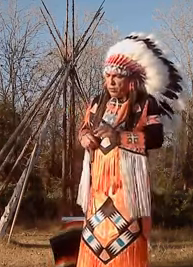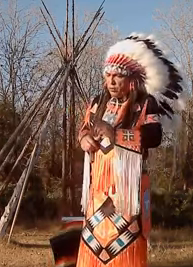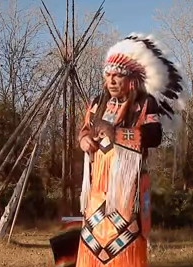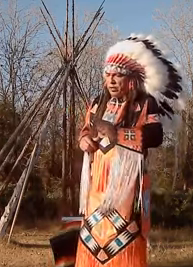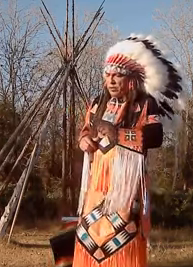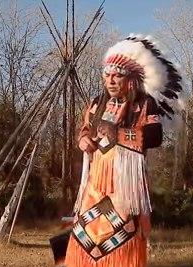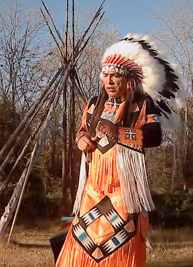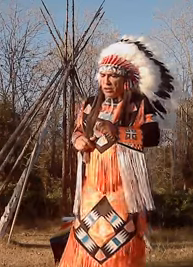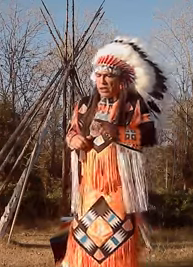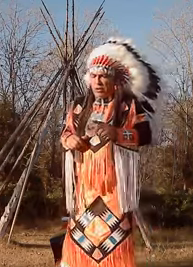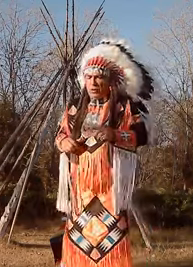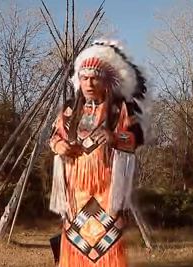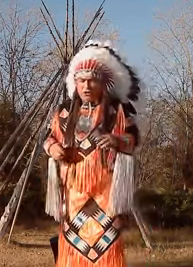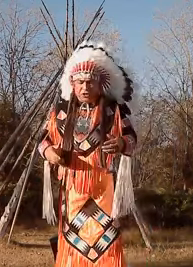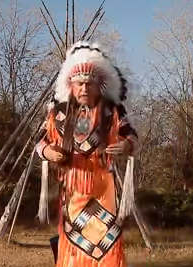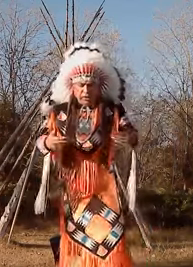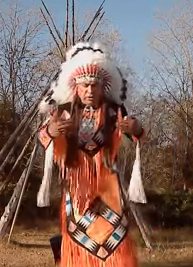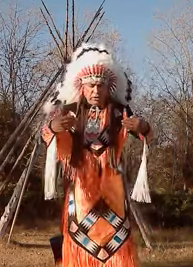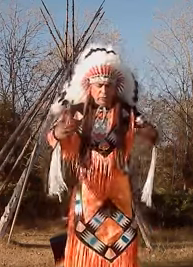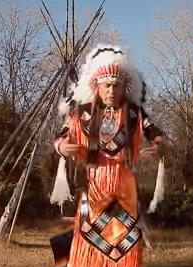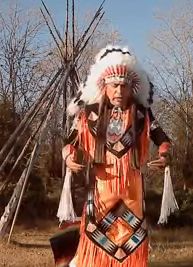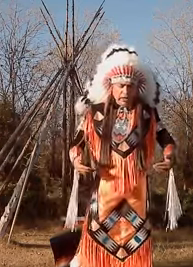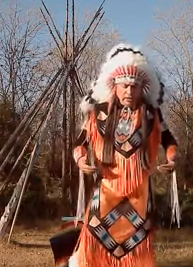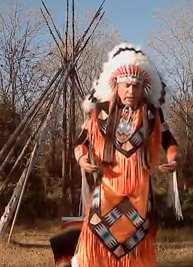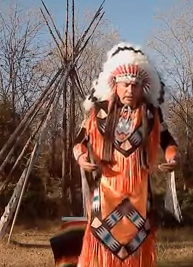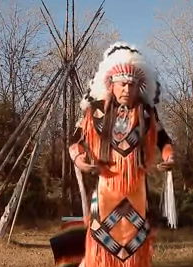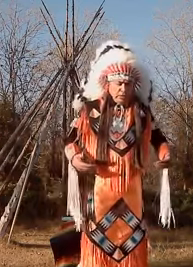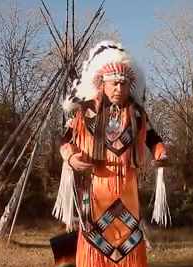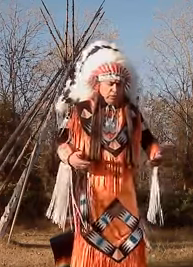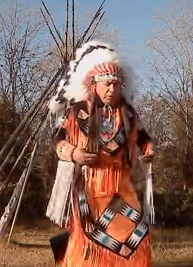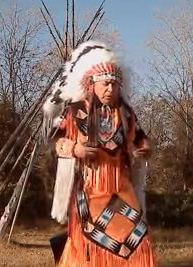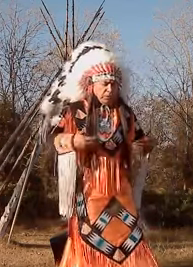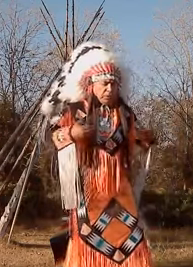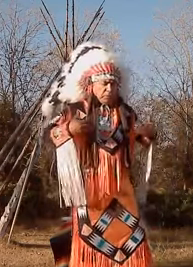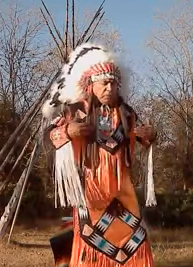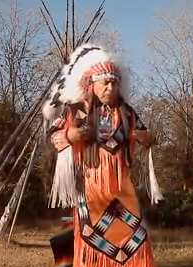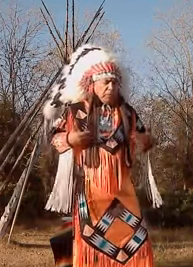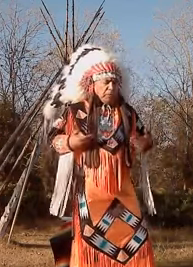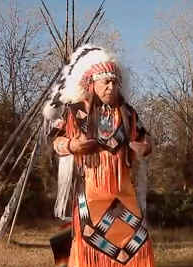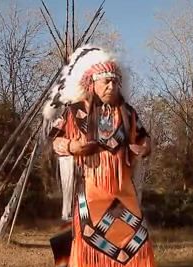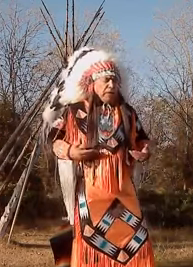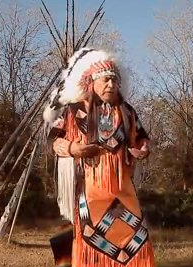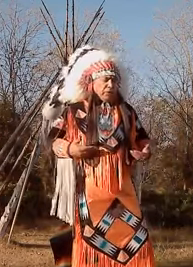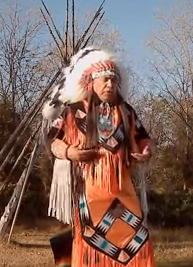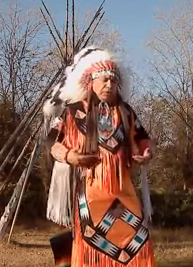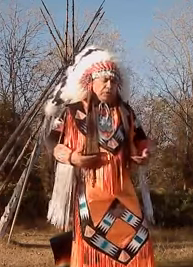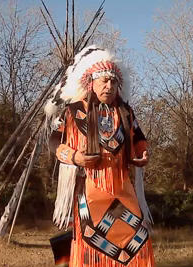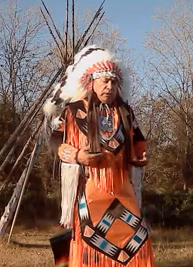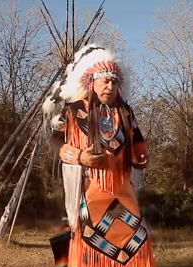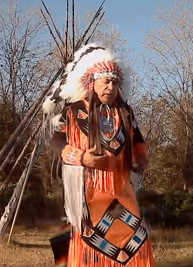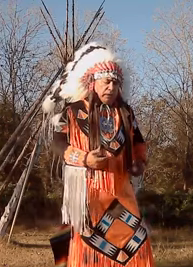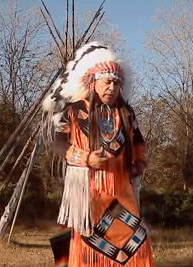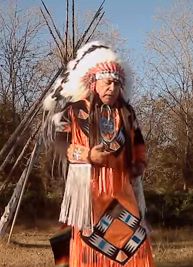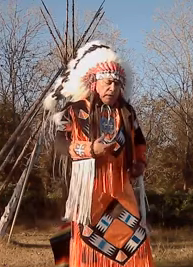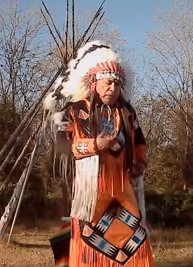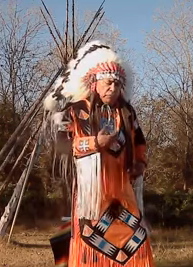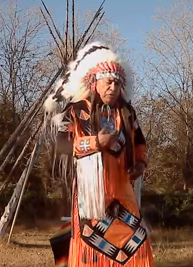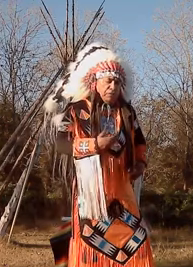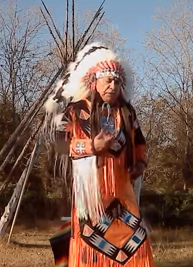storytellers could stand in an array with the body structure um movements